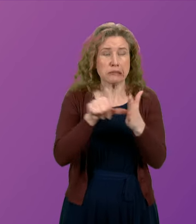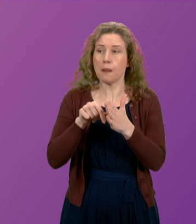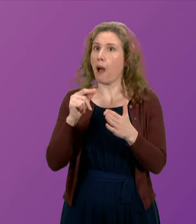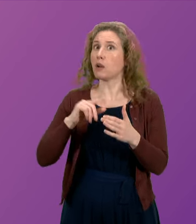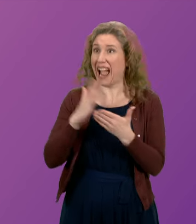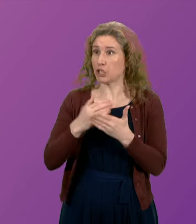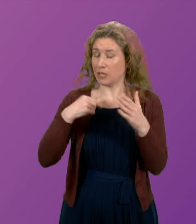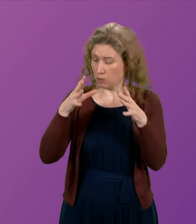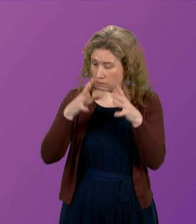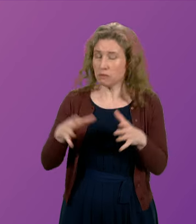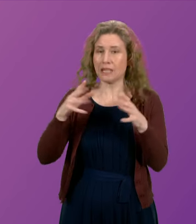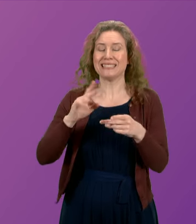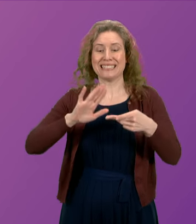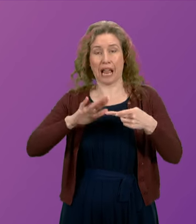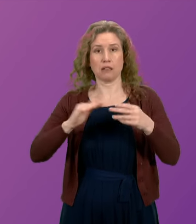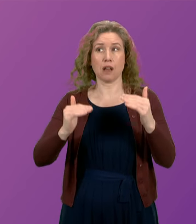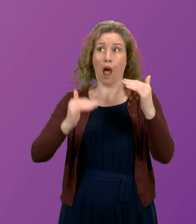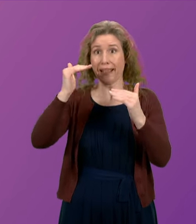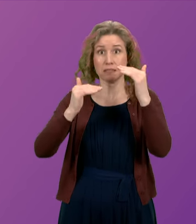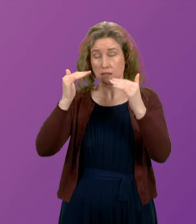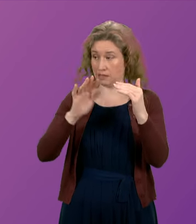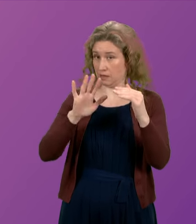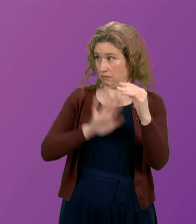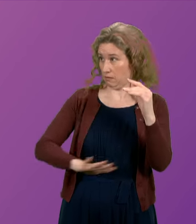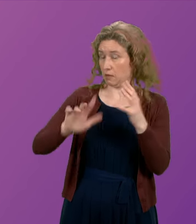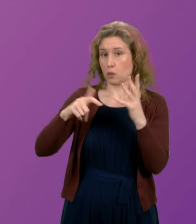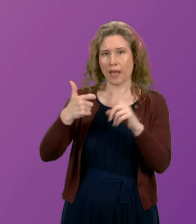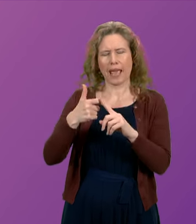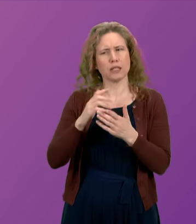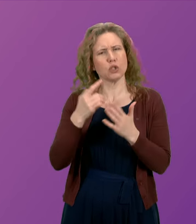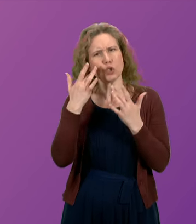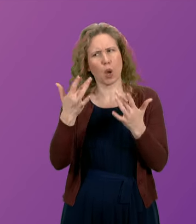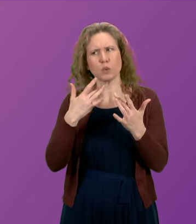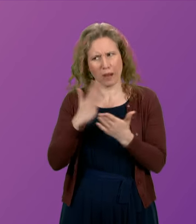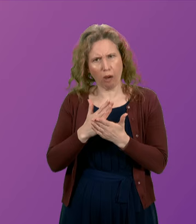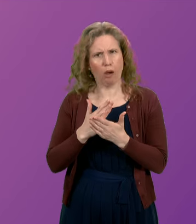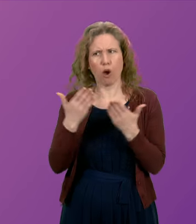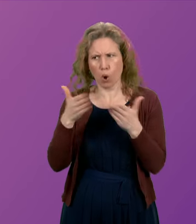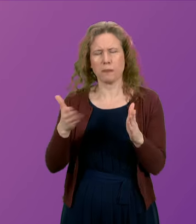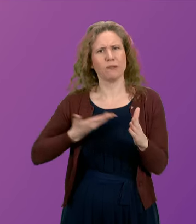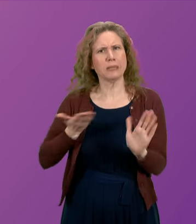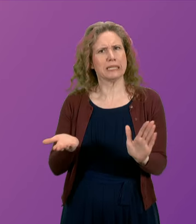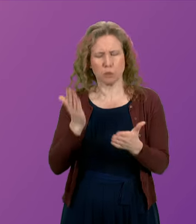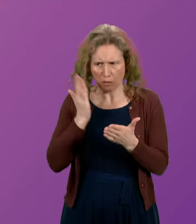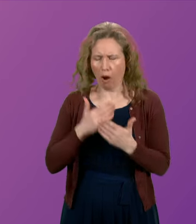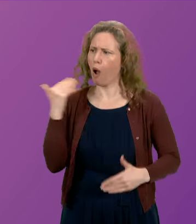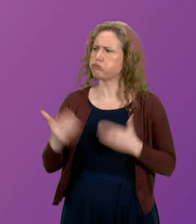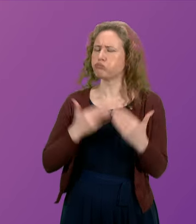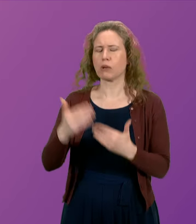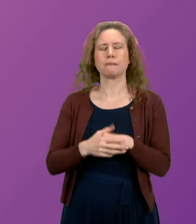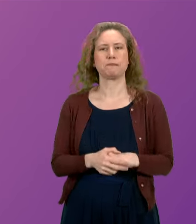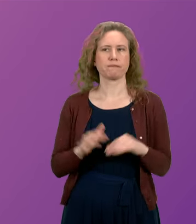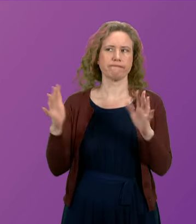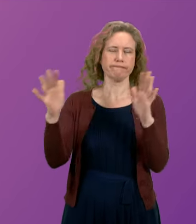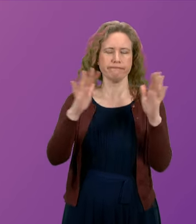highest across the United Kingdom's 12 nations and regions which demonstrates that Scotland is very much open for business. Question number